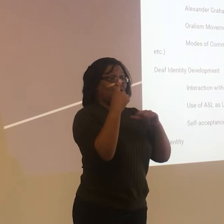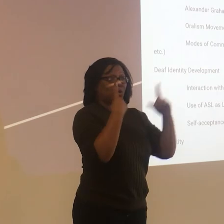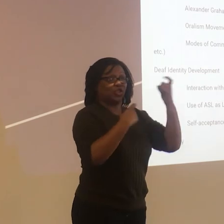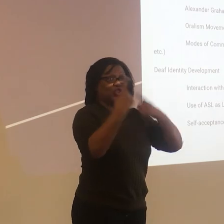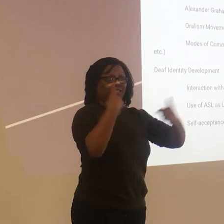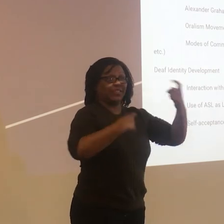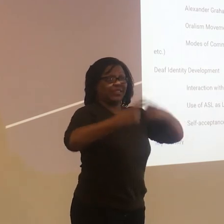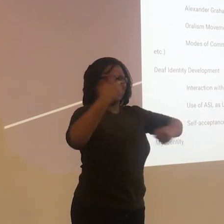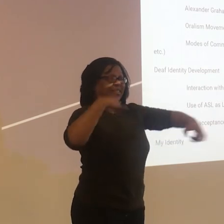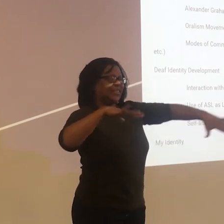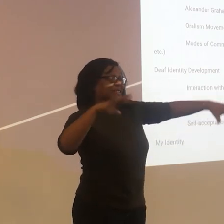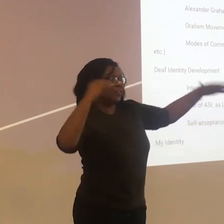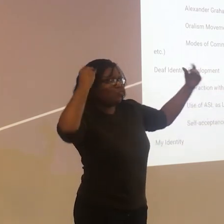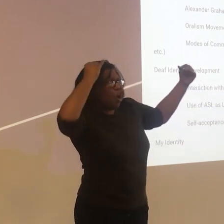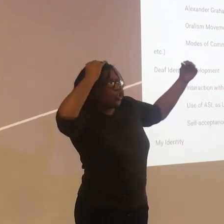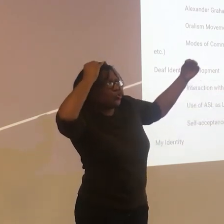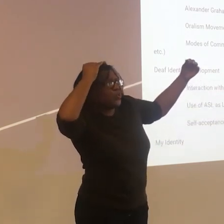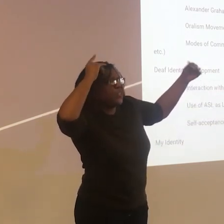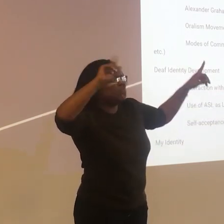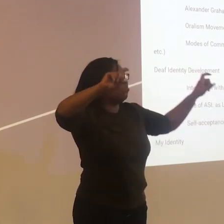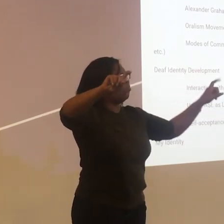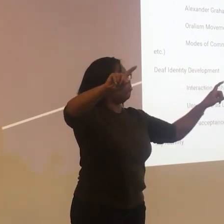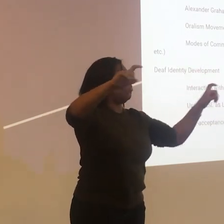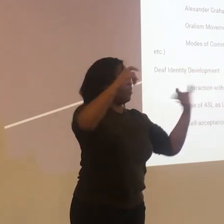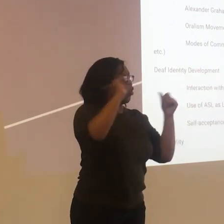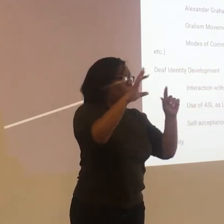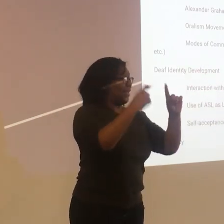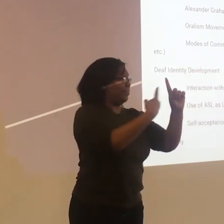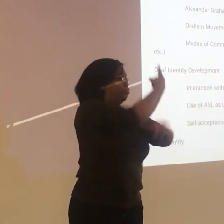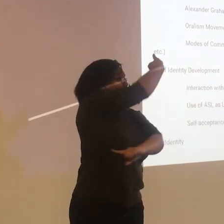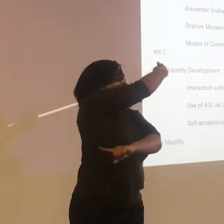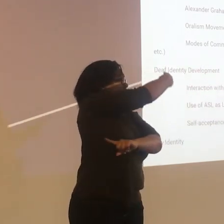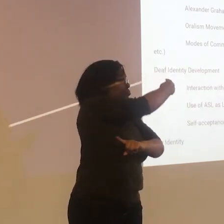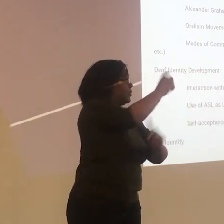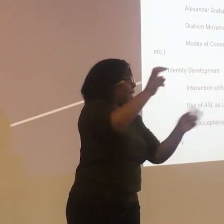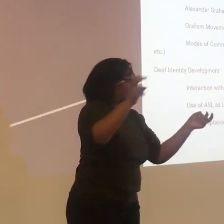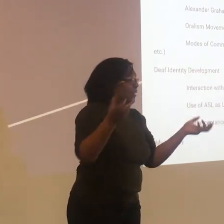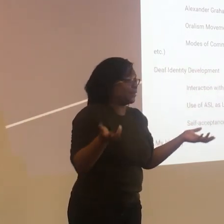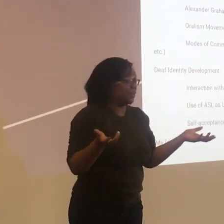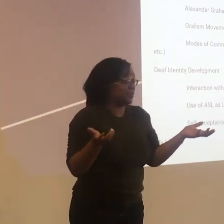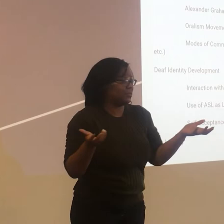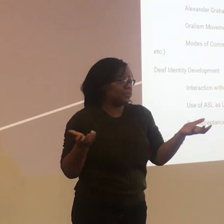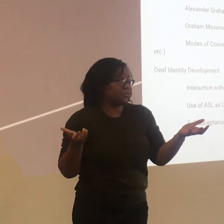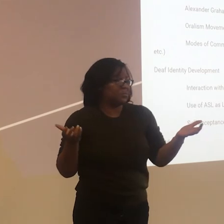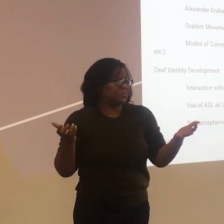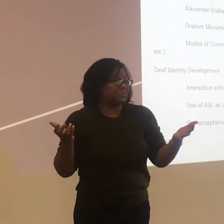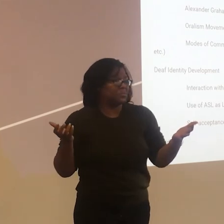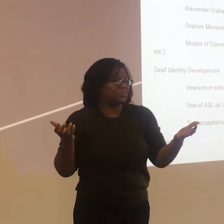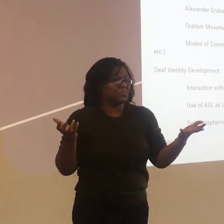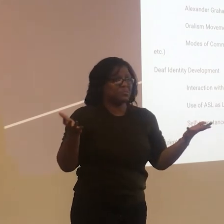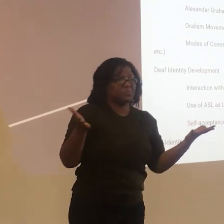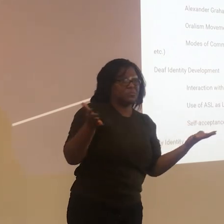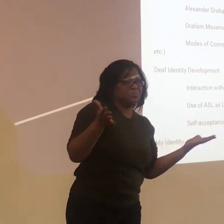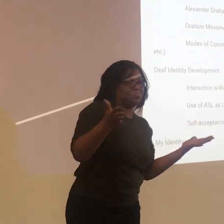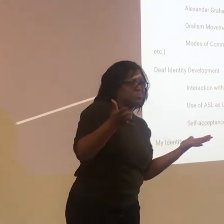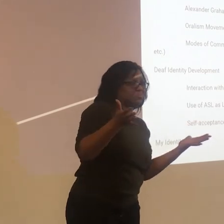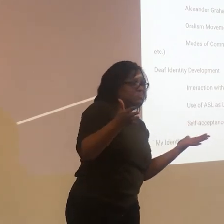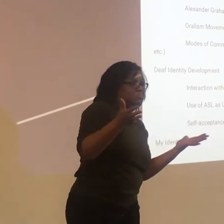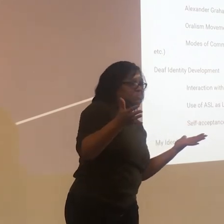All right. Any other questions that you guys have? Any thoughts? Just, it can be any random thought. What are you guys, what are you guys thinking about?